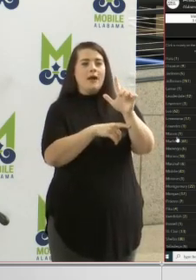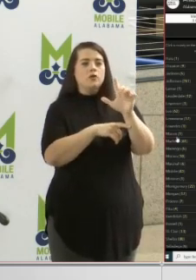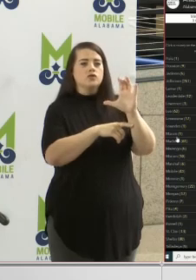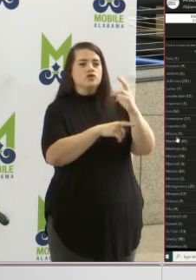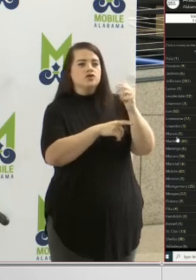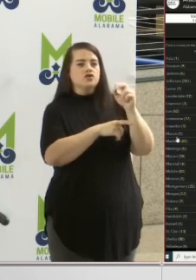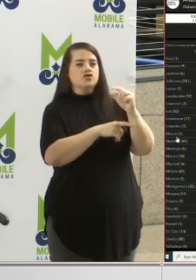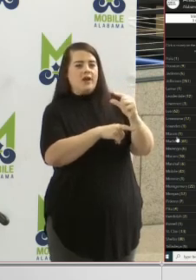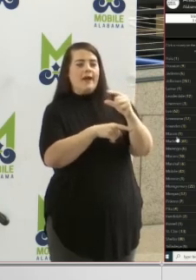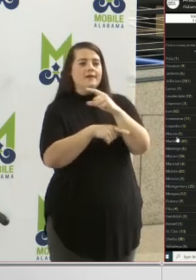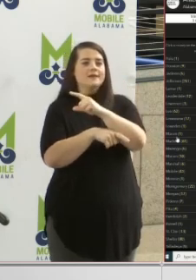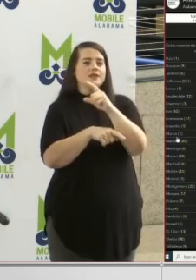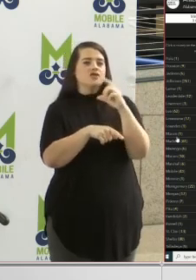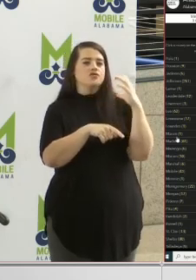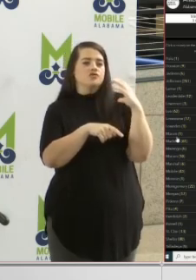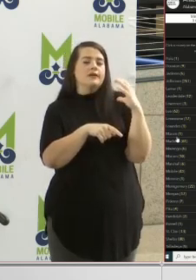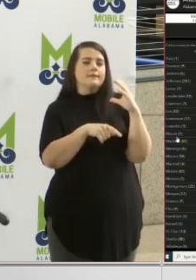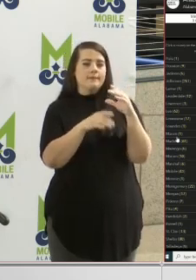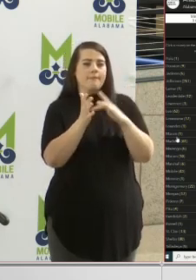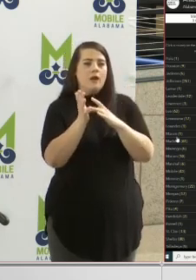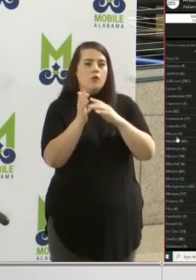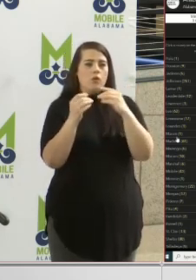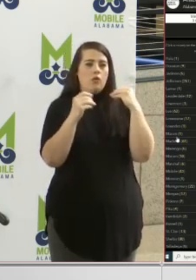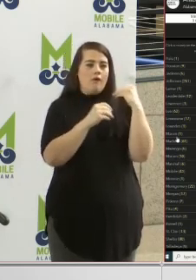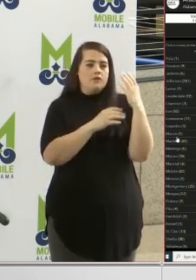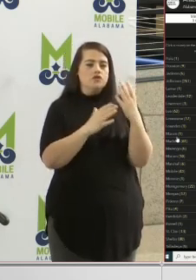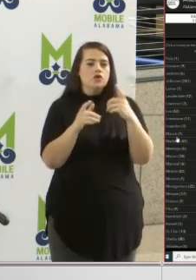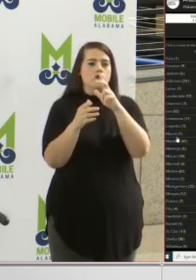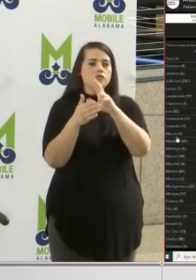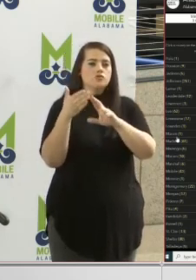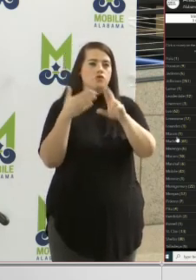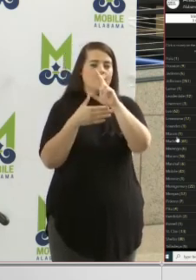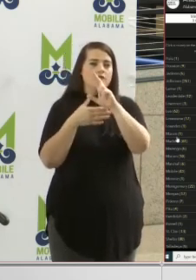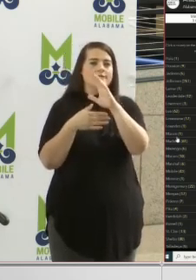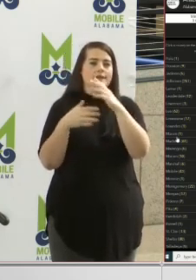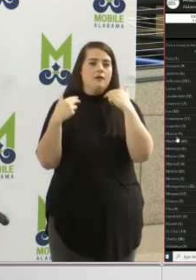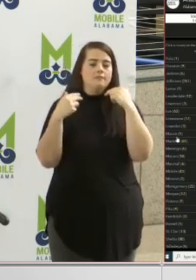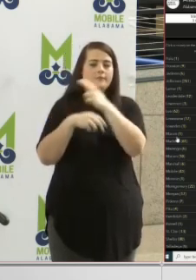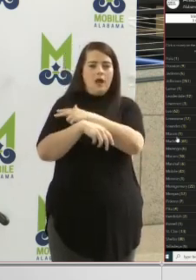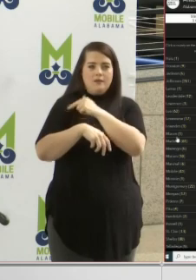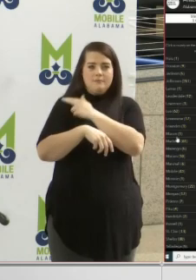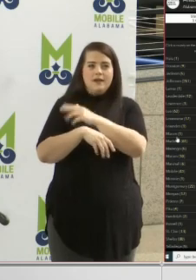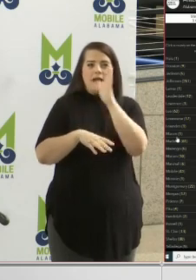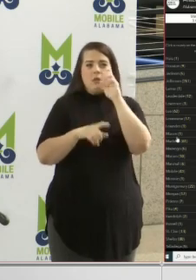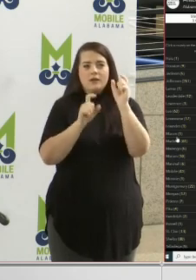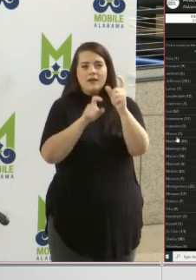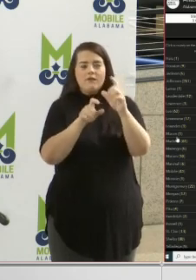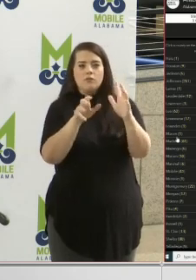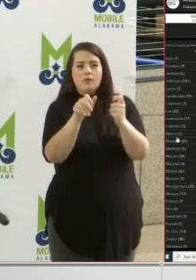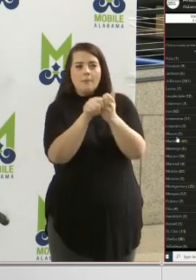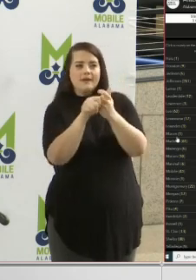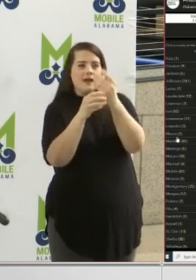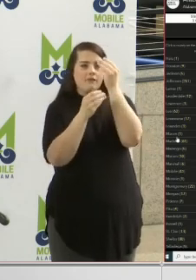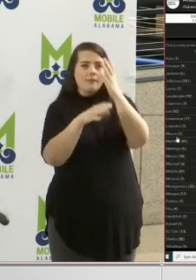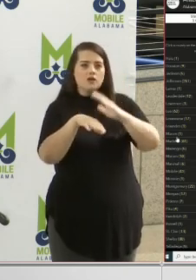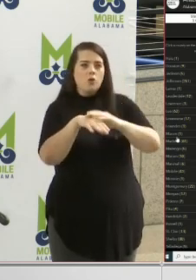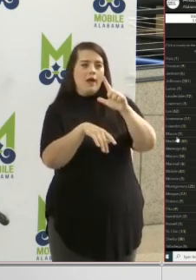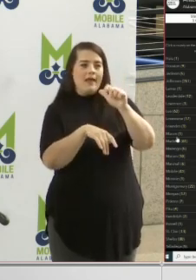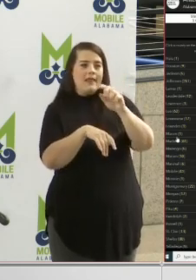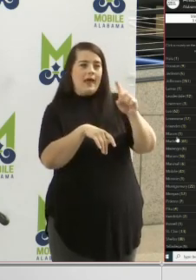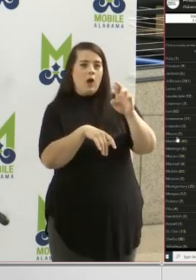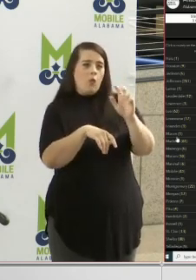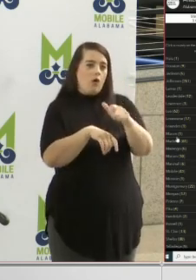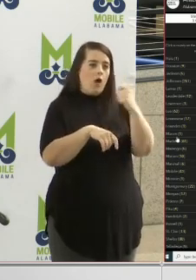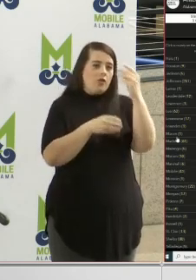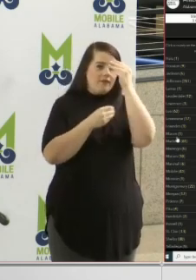who is the Chief Medical Officer at University Hospital, for him to give you an update on LAD and anything else that he may have